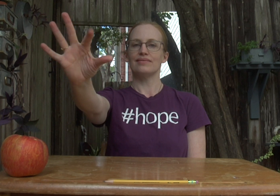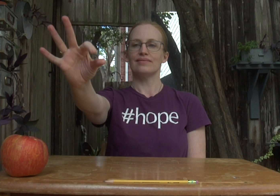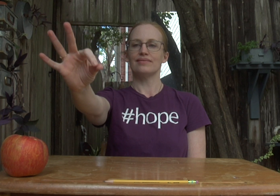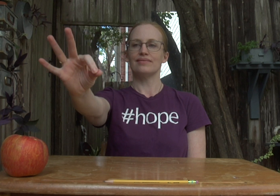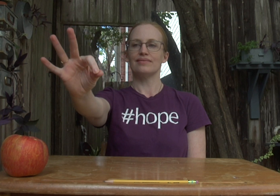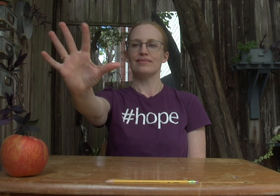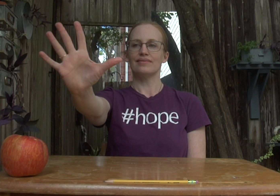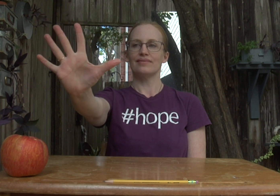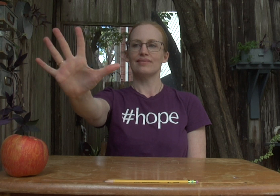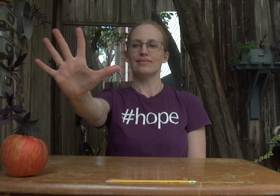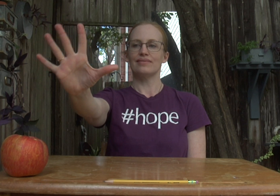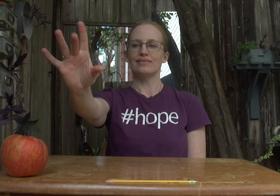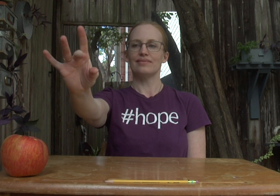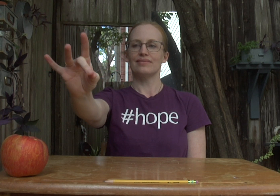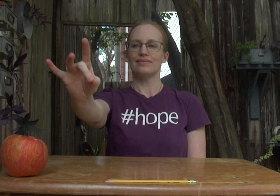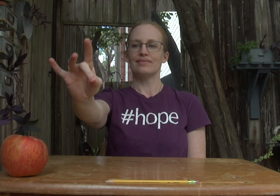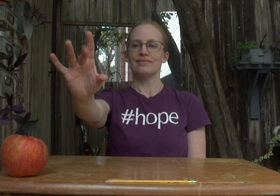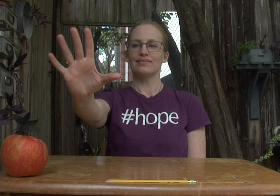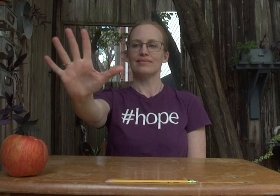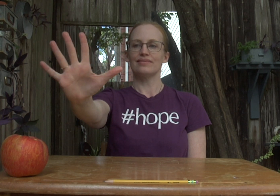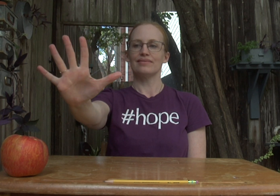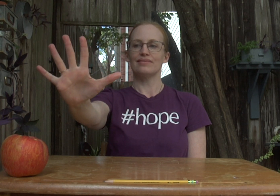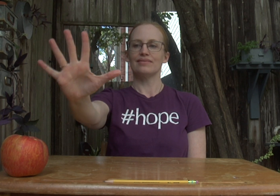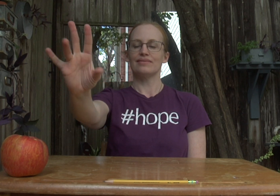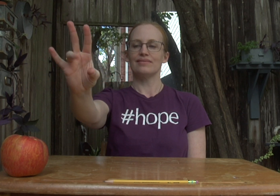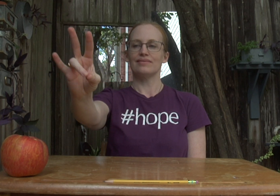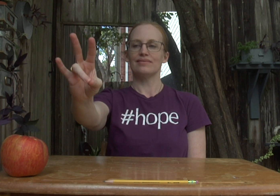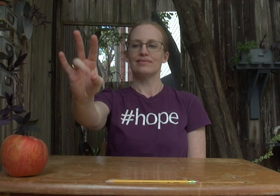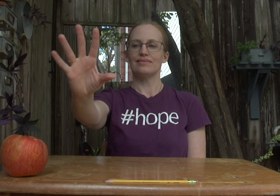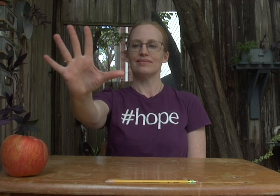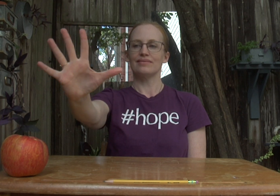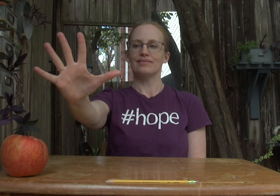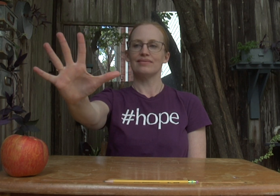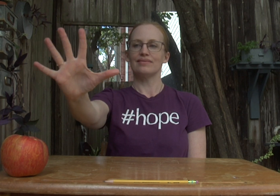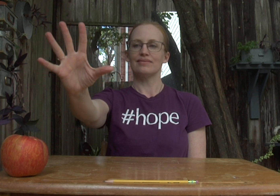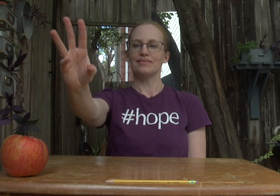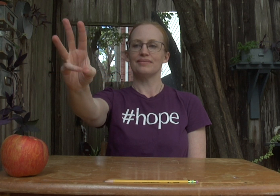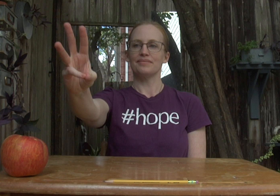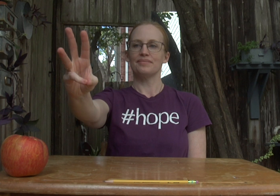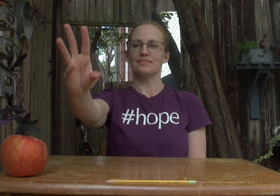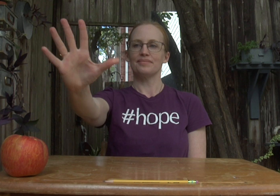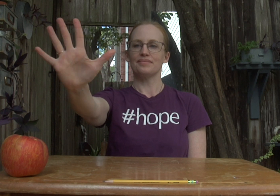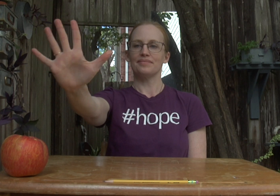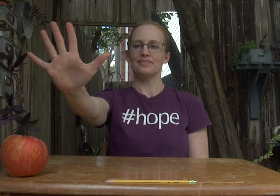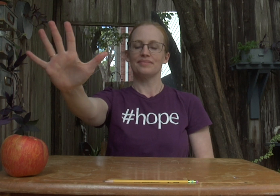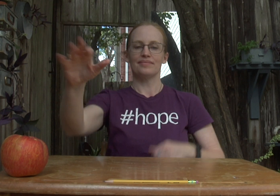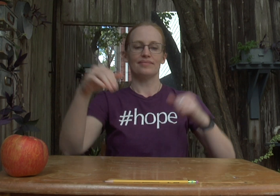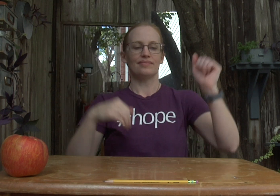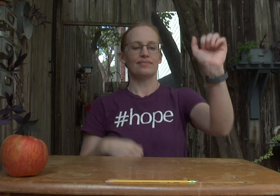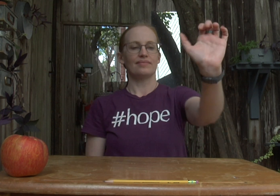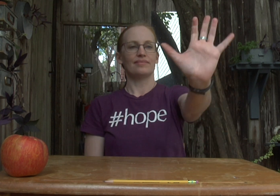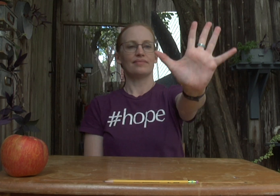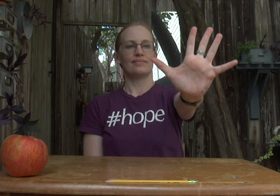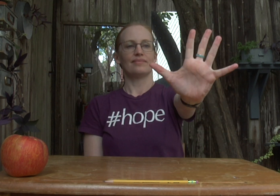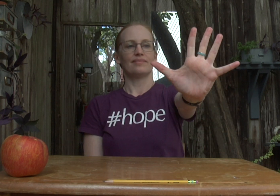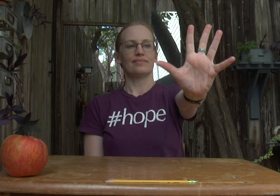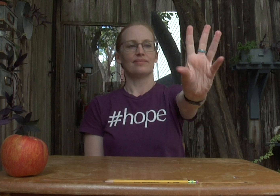every time you open open to the widest hand that you have fingertips spreading apart